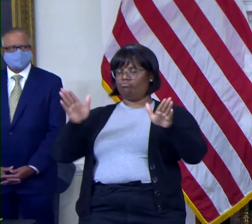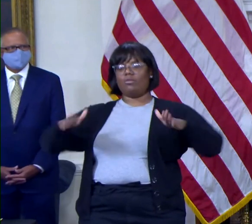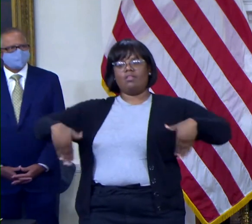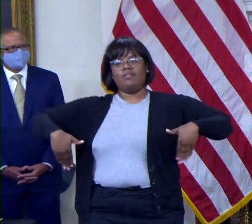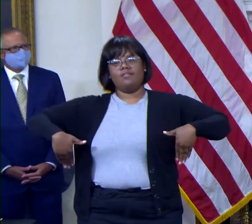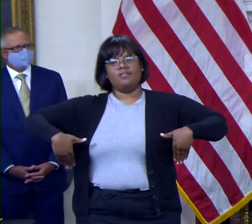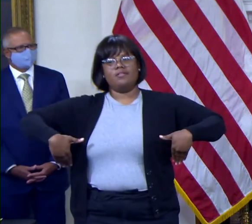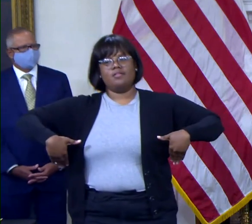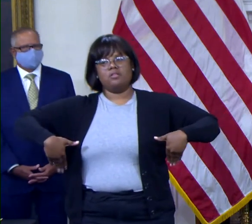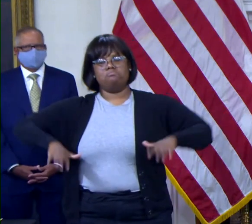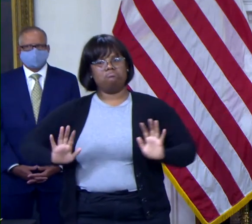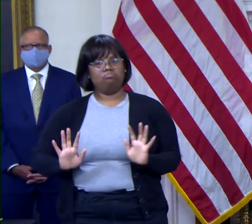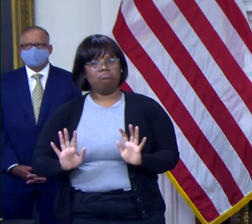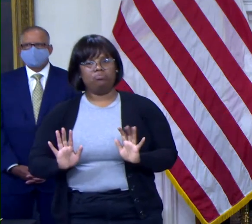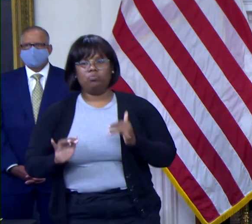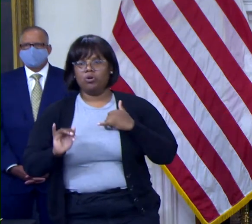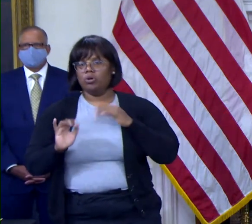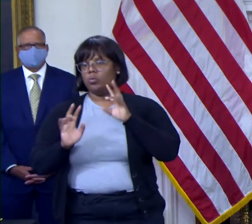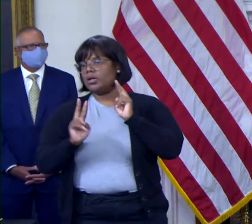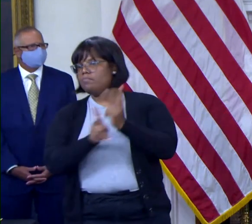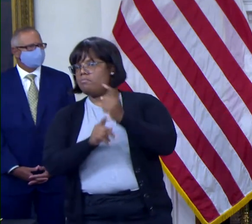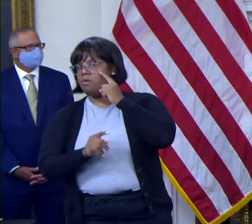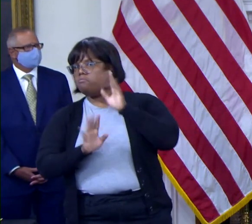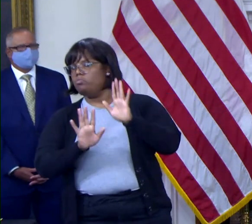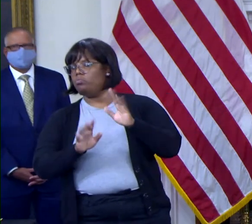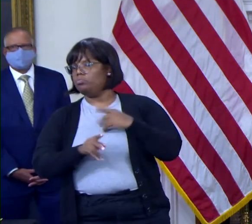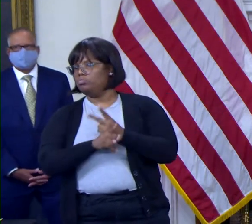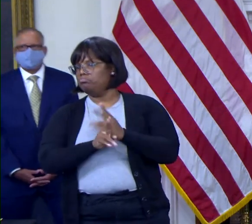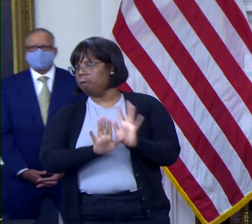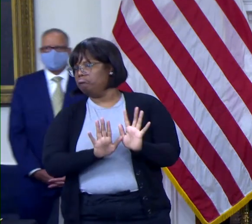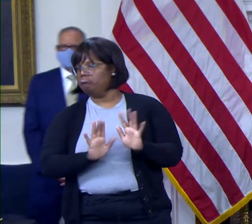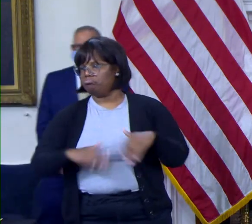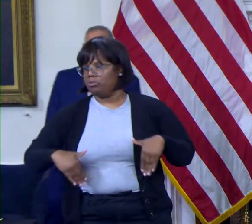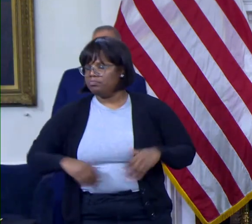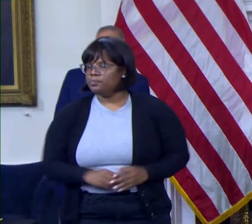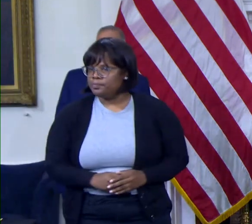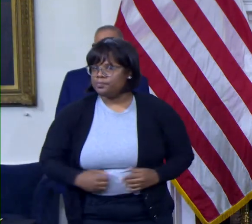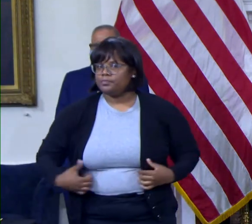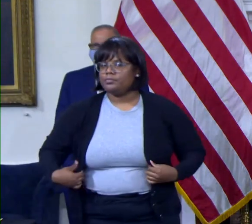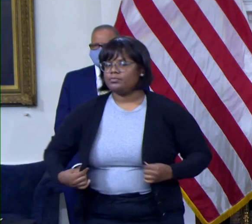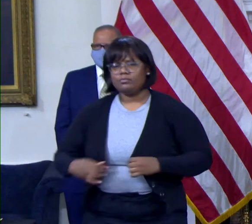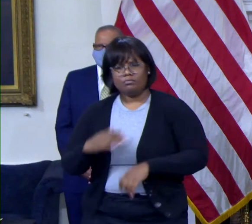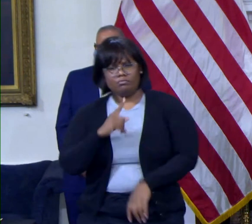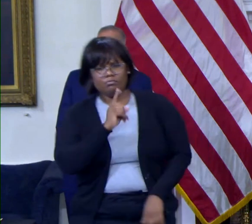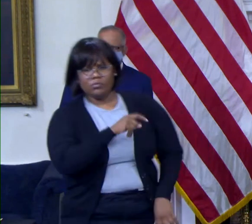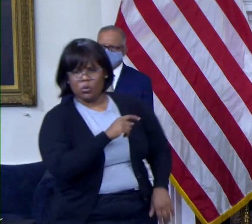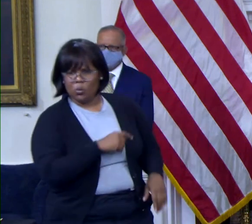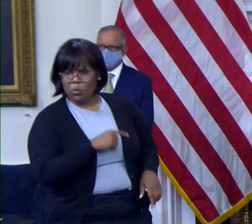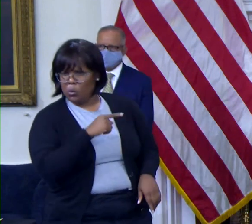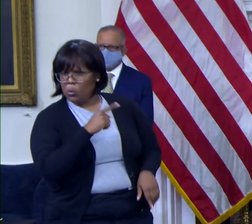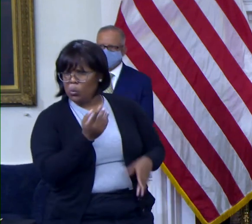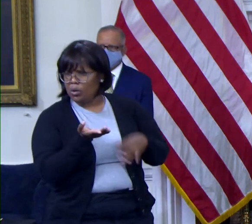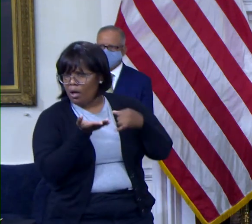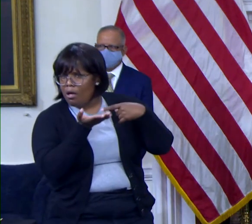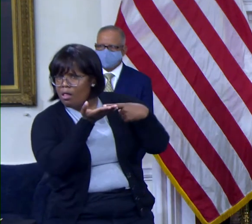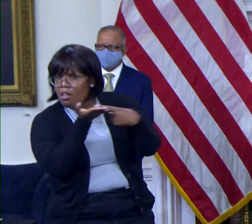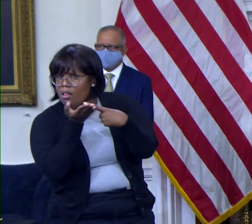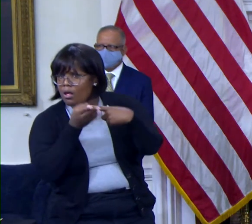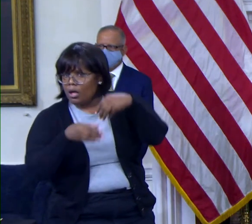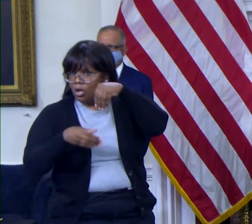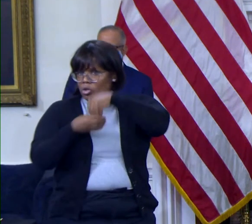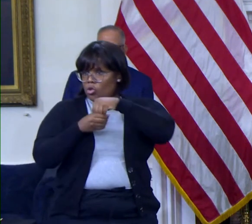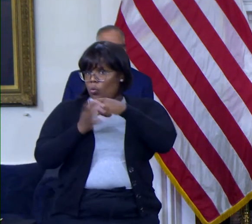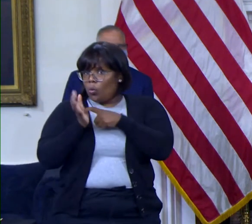watching it day to day. Anybody else? Have you made any conversations? Are you talking about indoor mask requirements